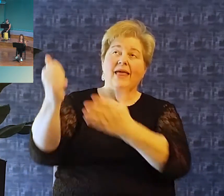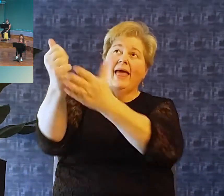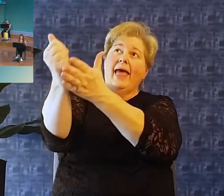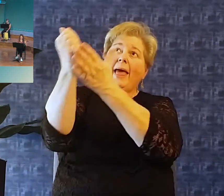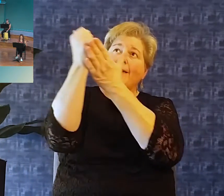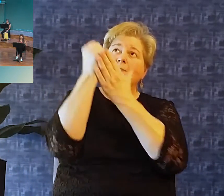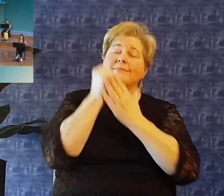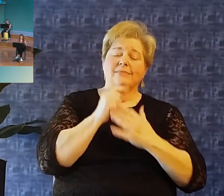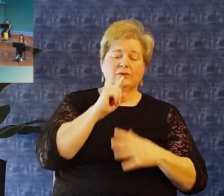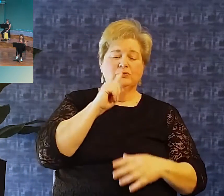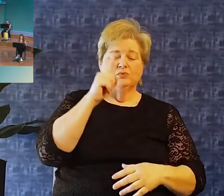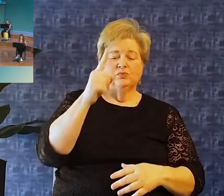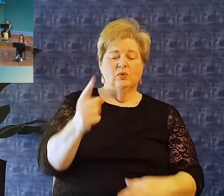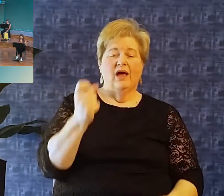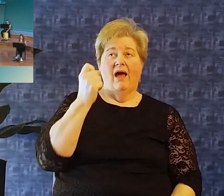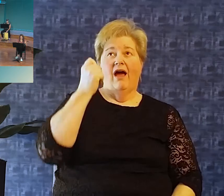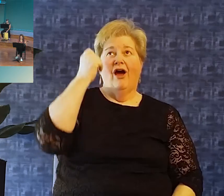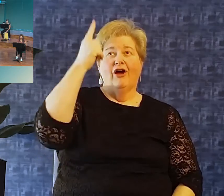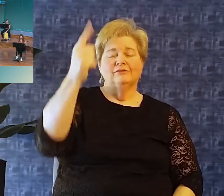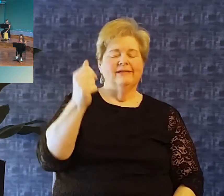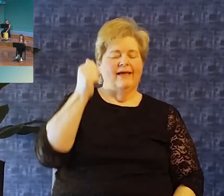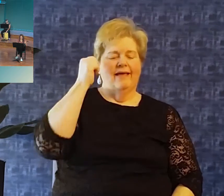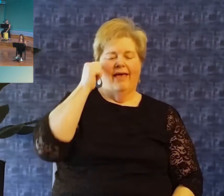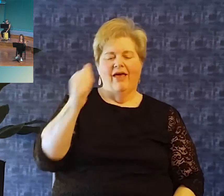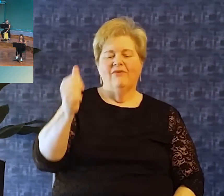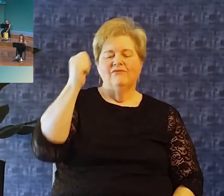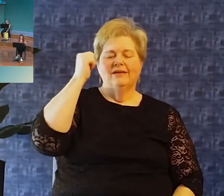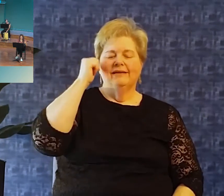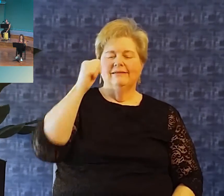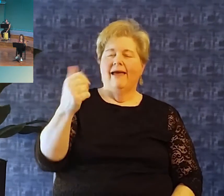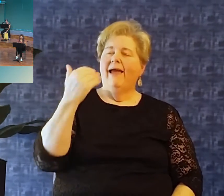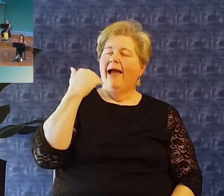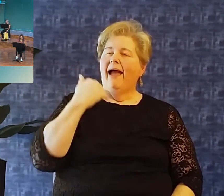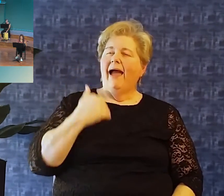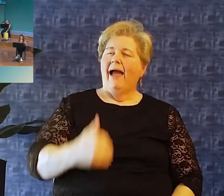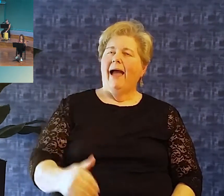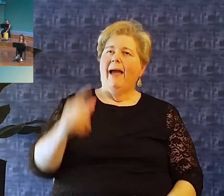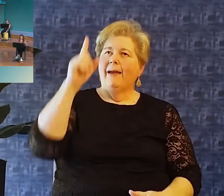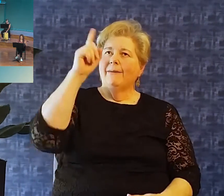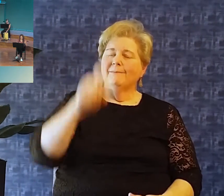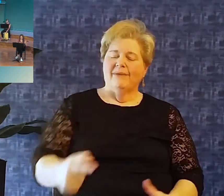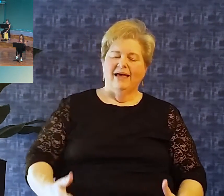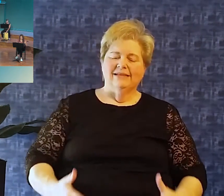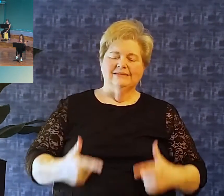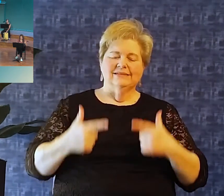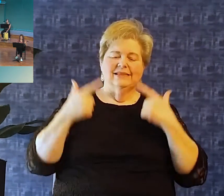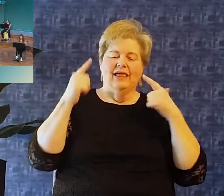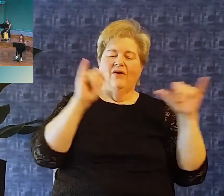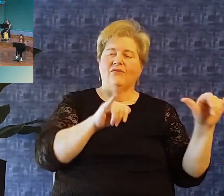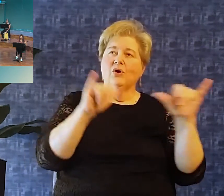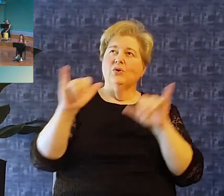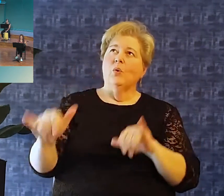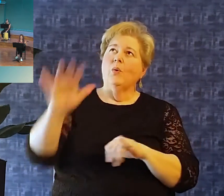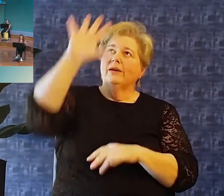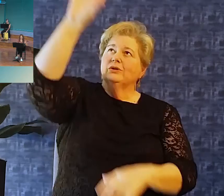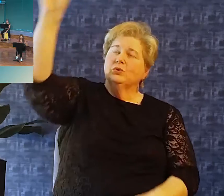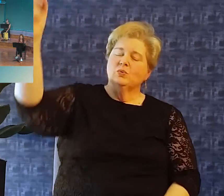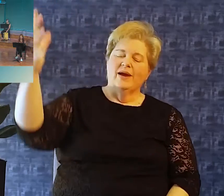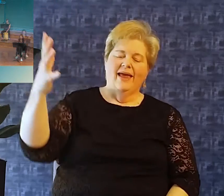Oh, to grace, how great a debtor, daily I'm constrained